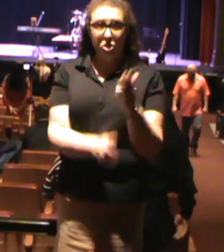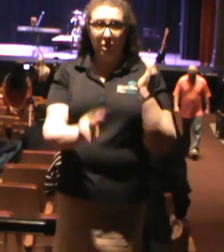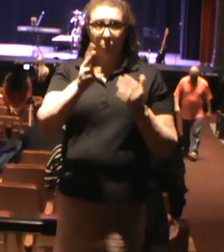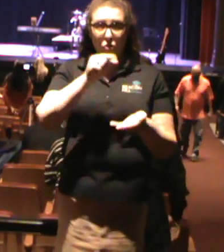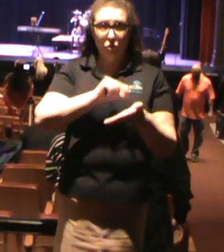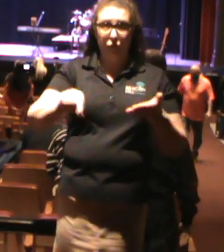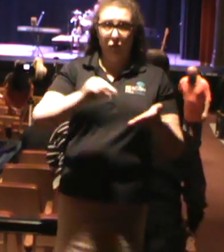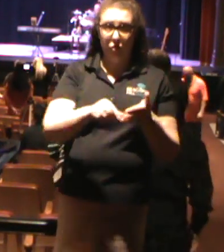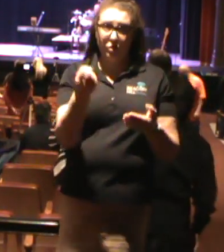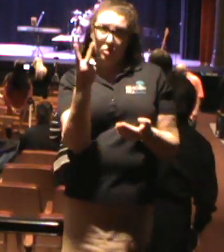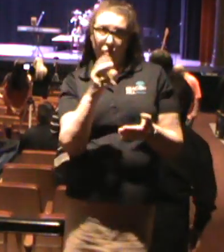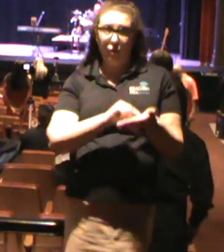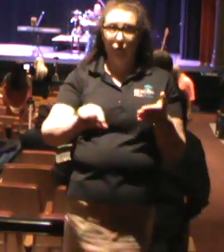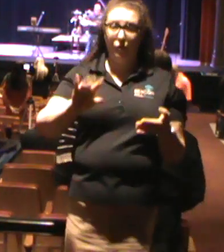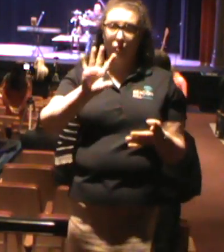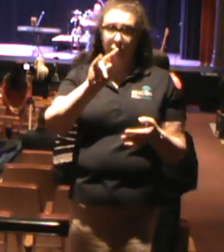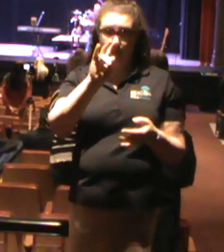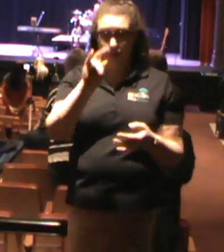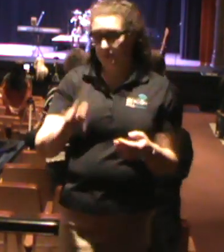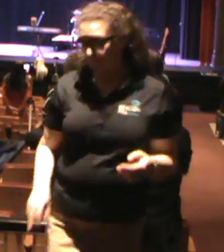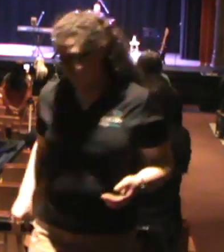verses 12 through 17.